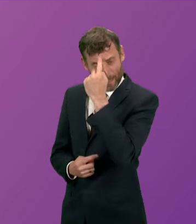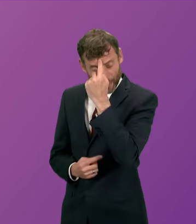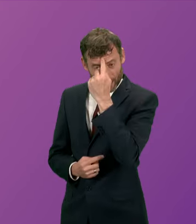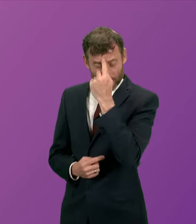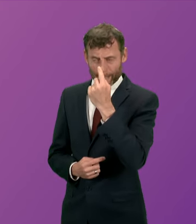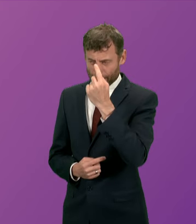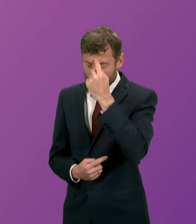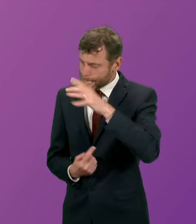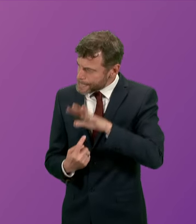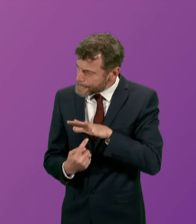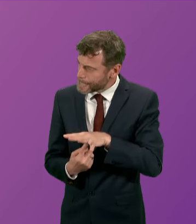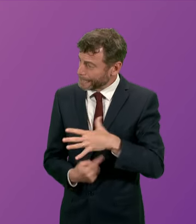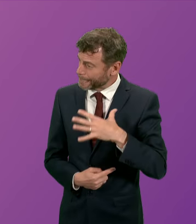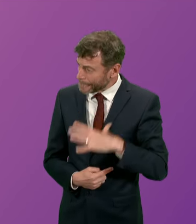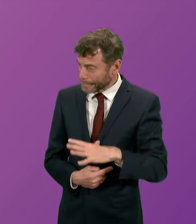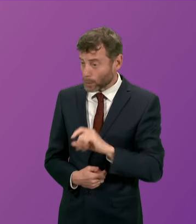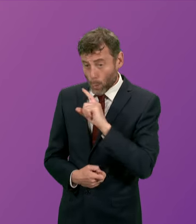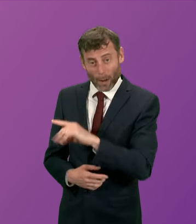consideration First Minister